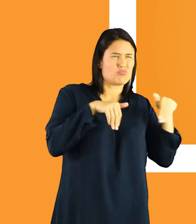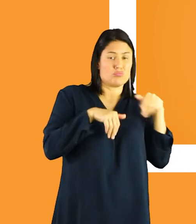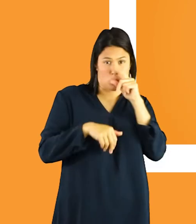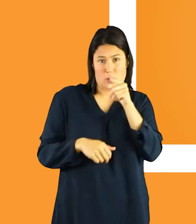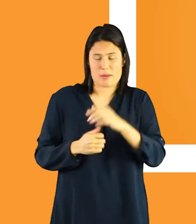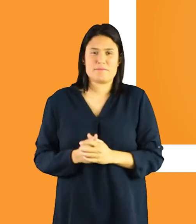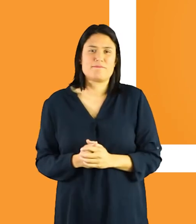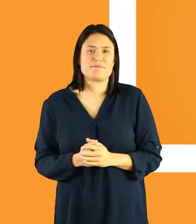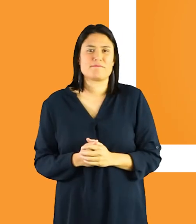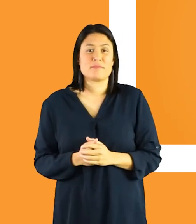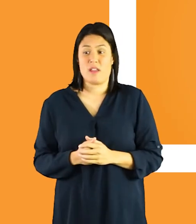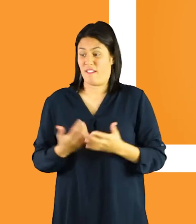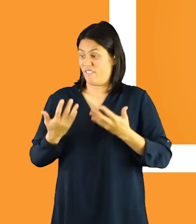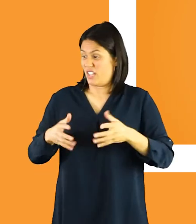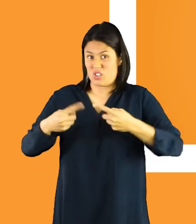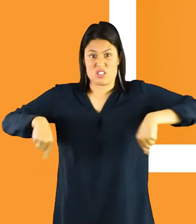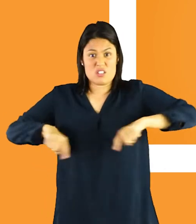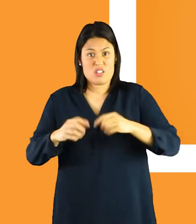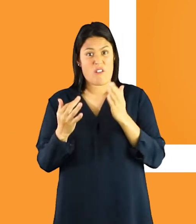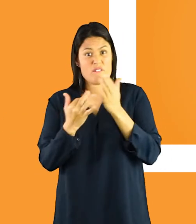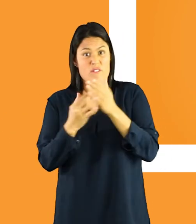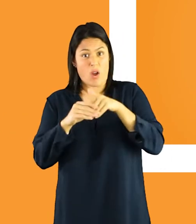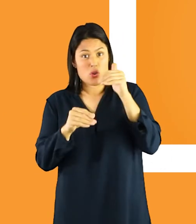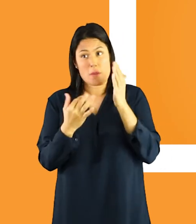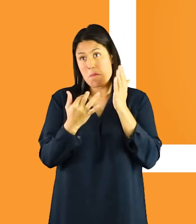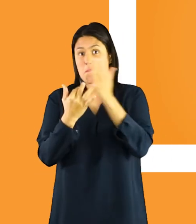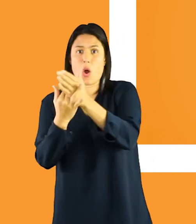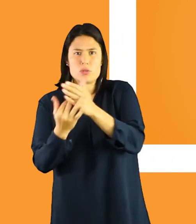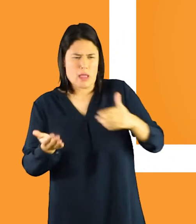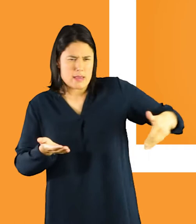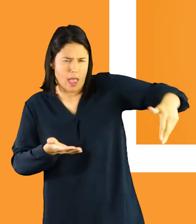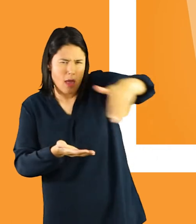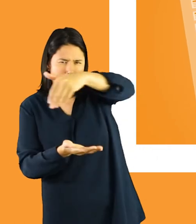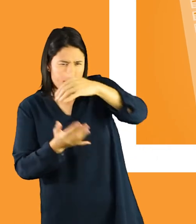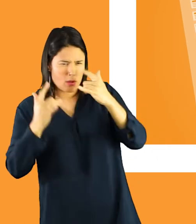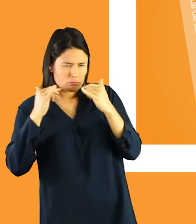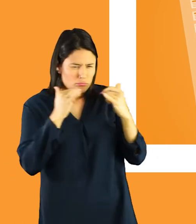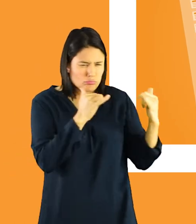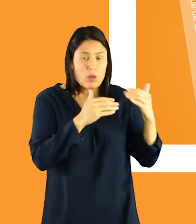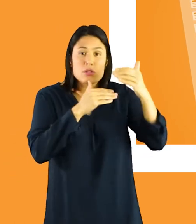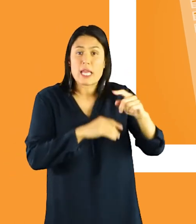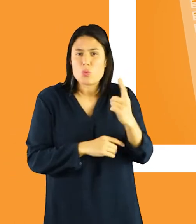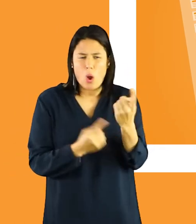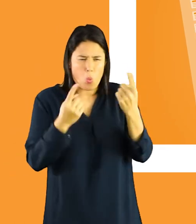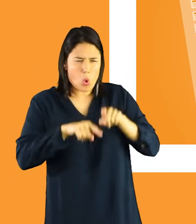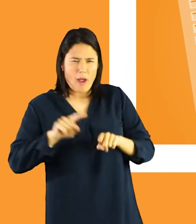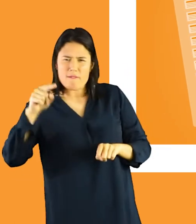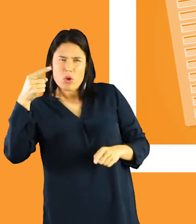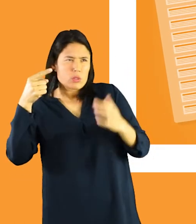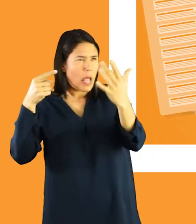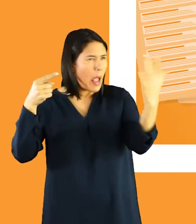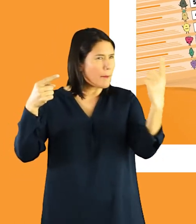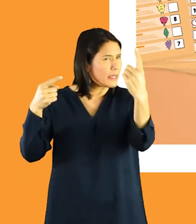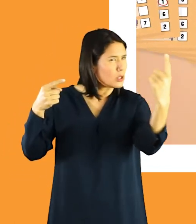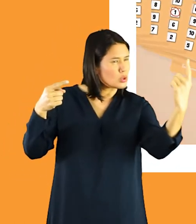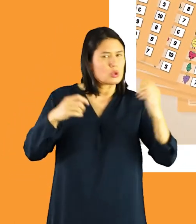as you wish. You don't need to rank them all. The votes are then counted in stages. In the first stage, all the number one votes are